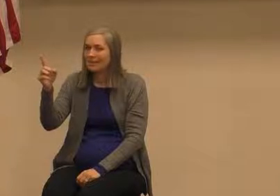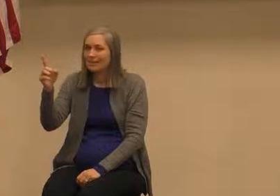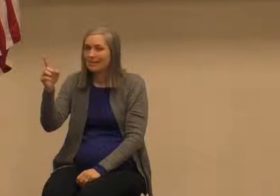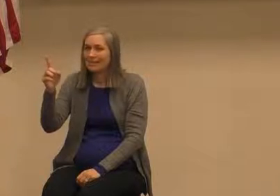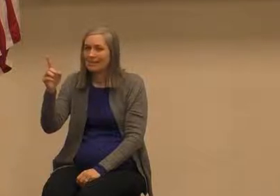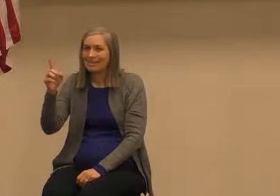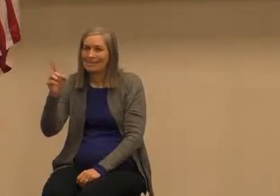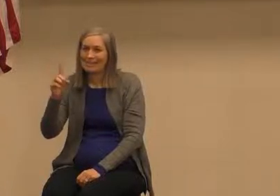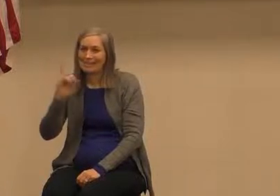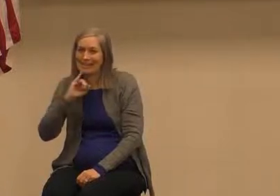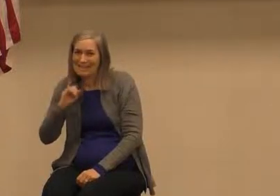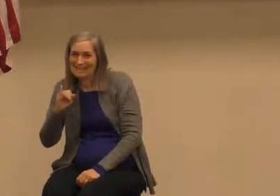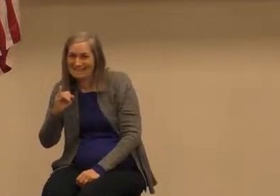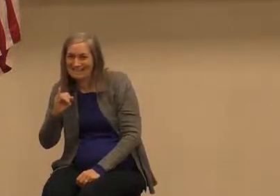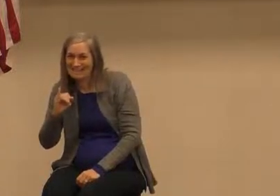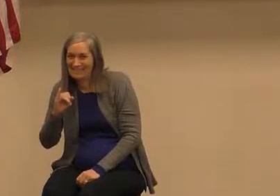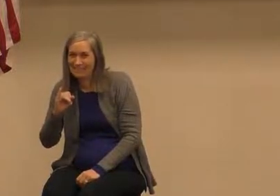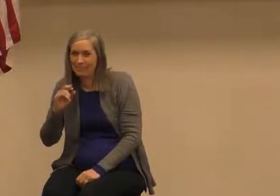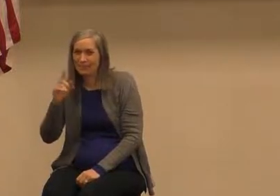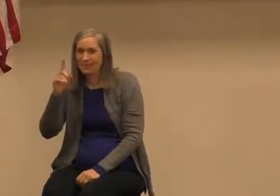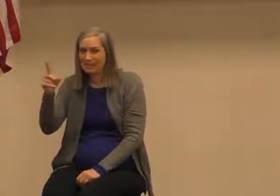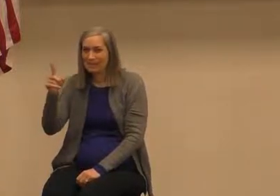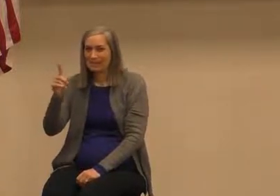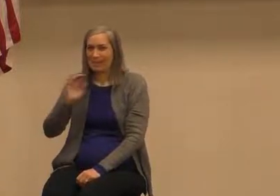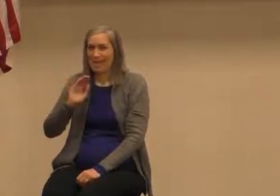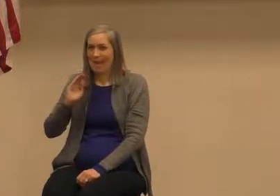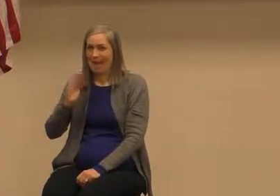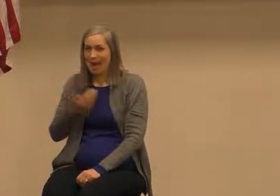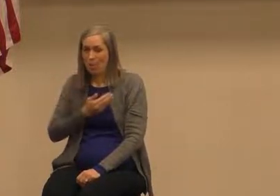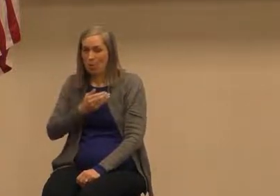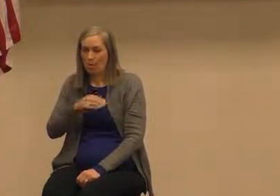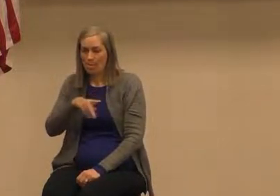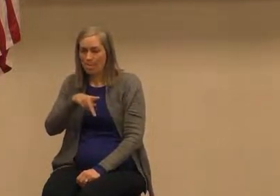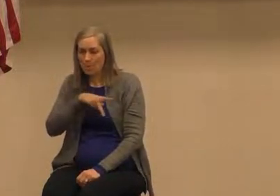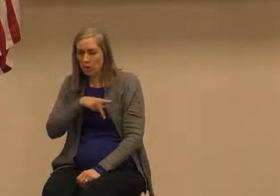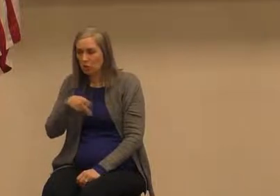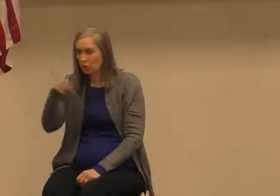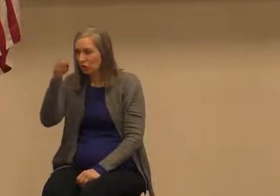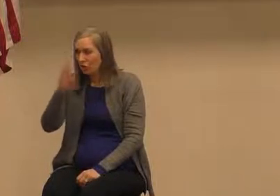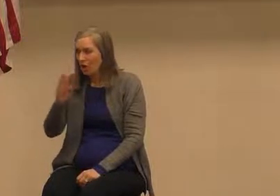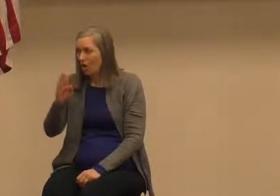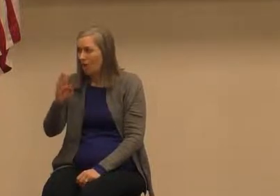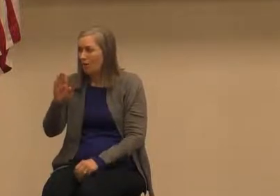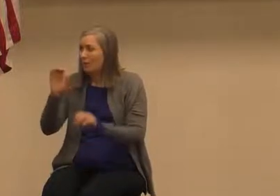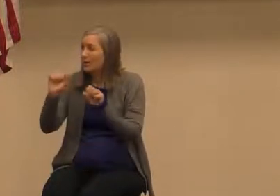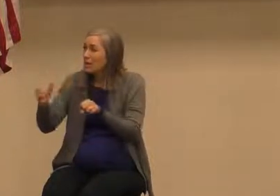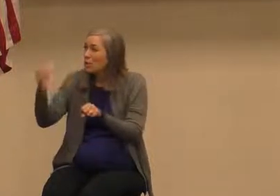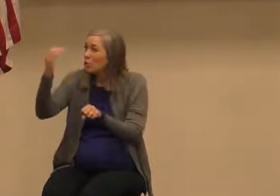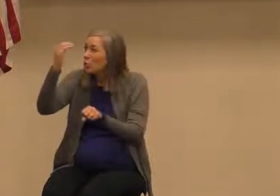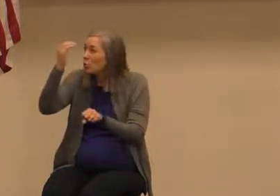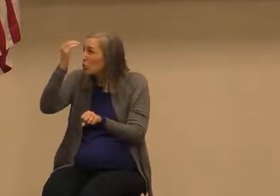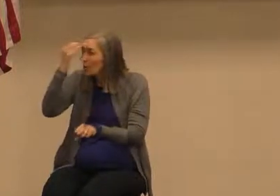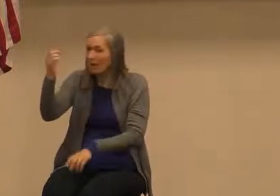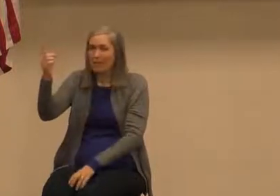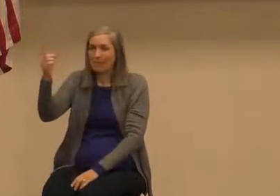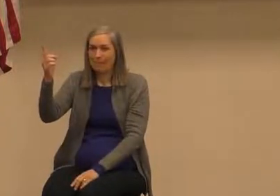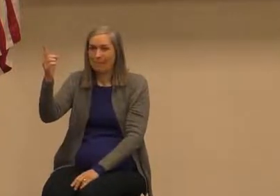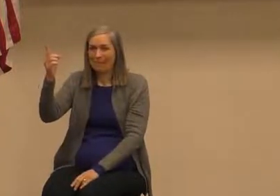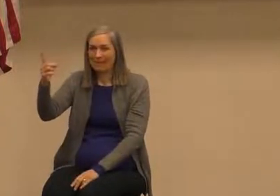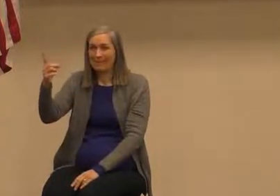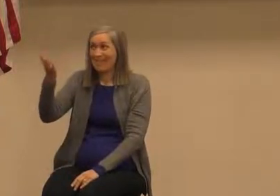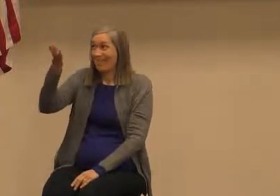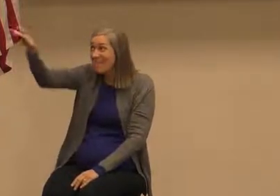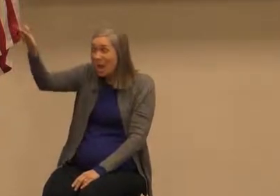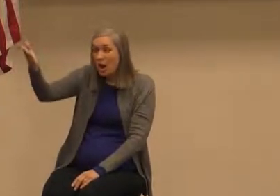our personal God right our God who is knowable that he is and that he loves you and that he